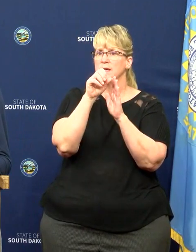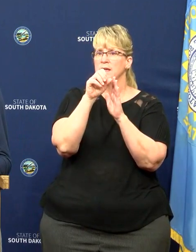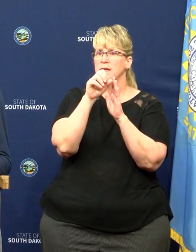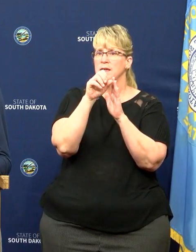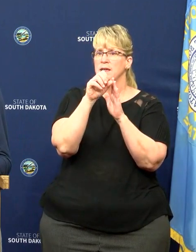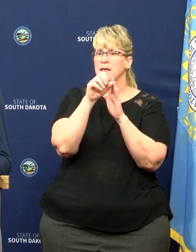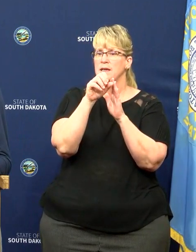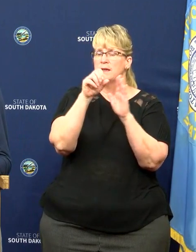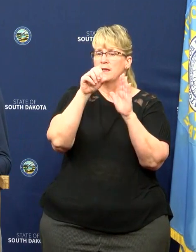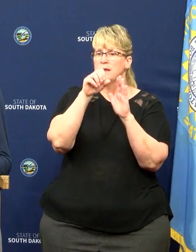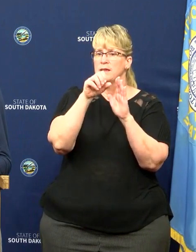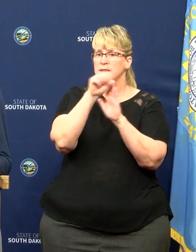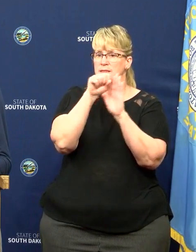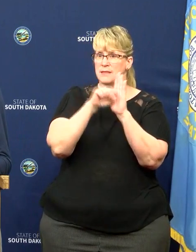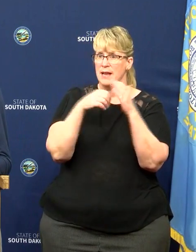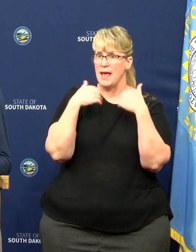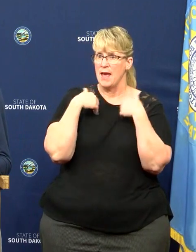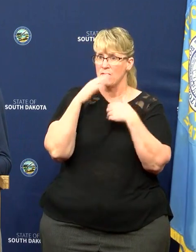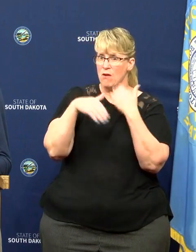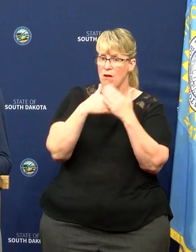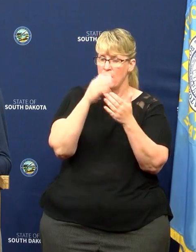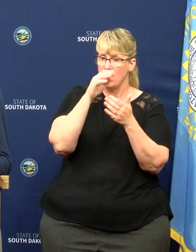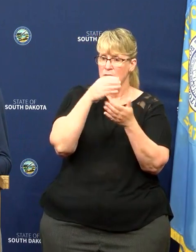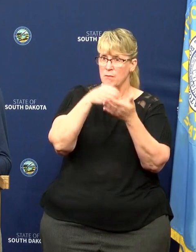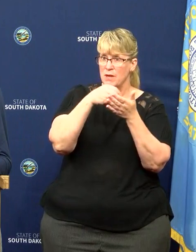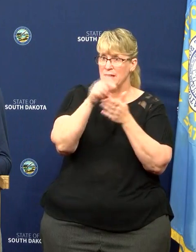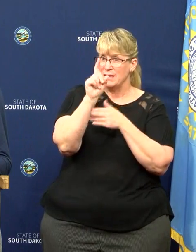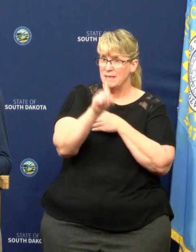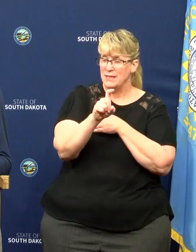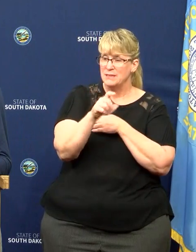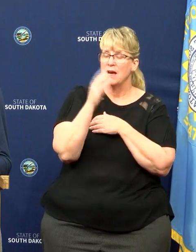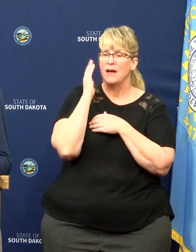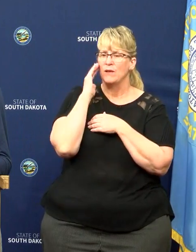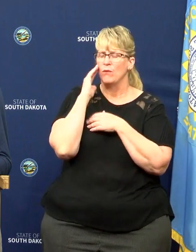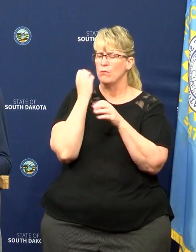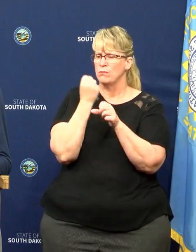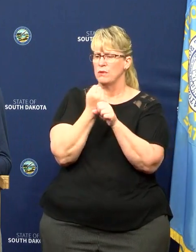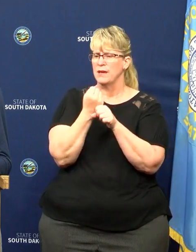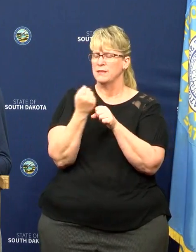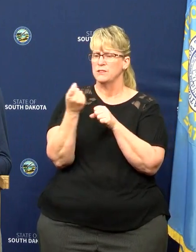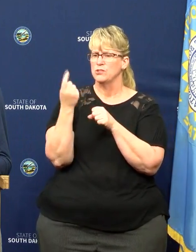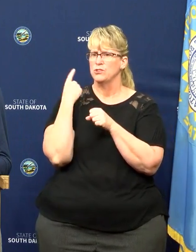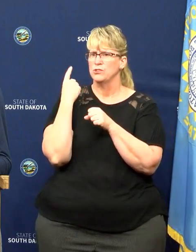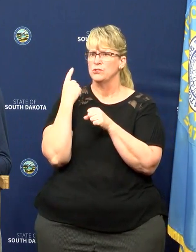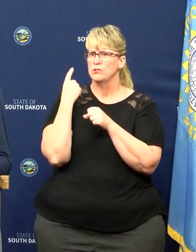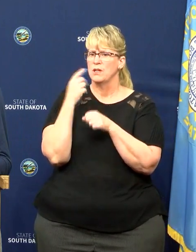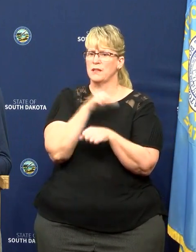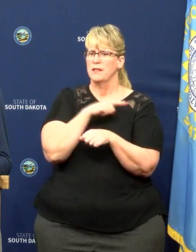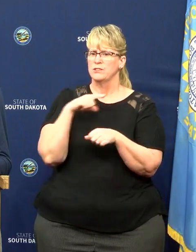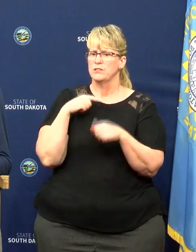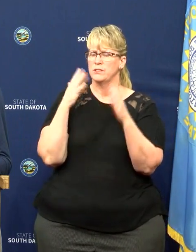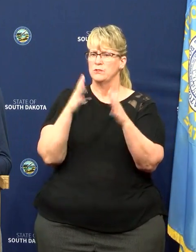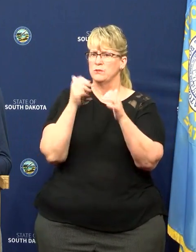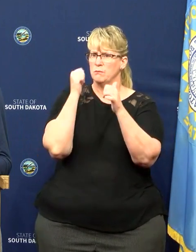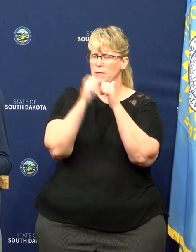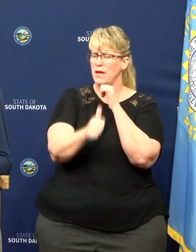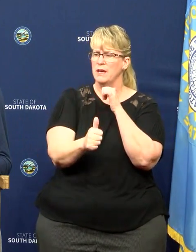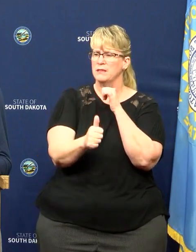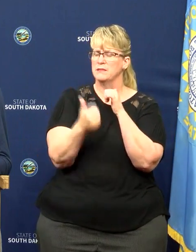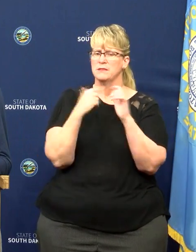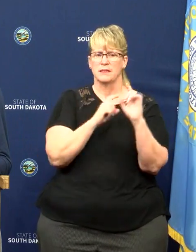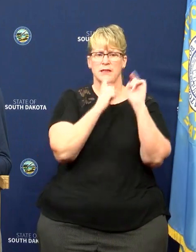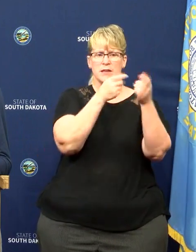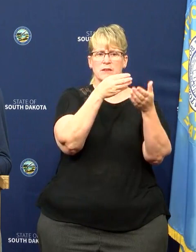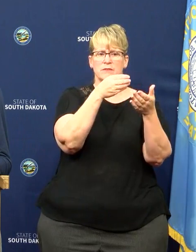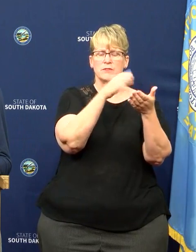money after all? much money comes in? Because I know last year, or in this past year, legislation was passed to give